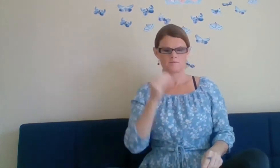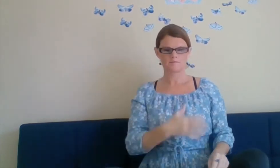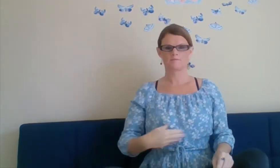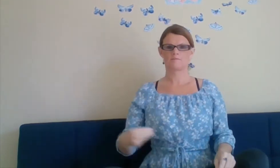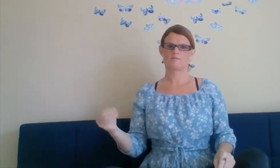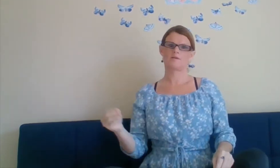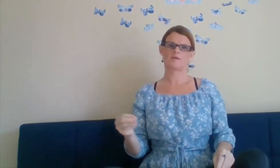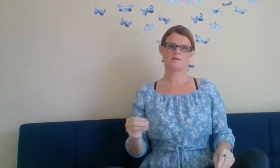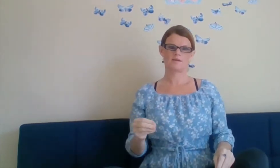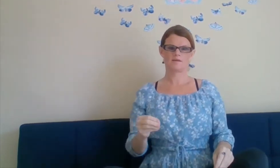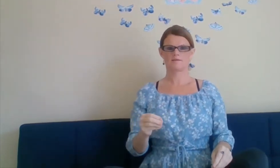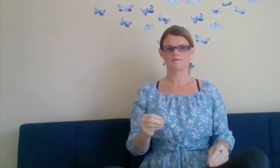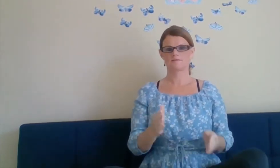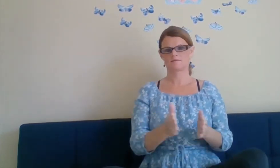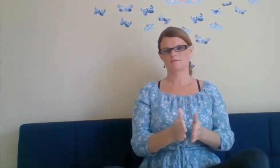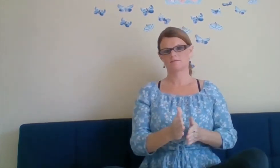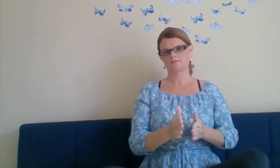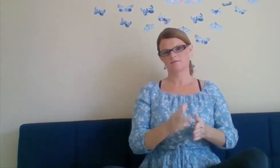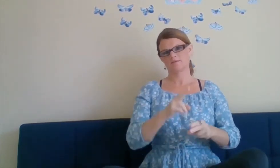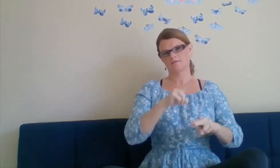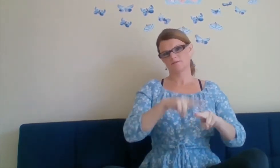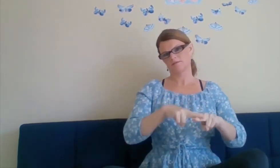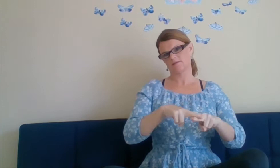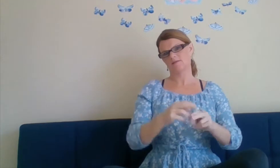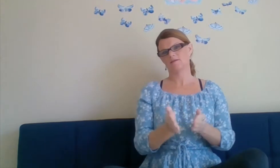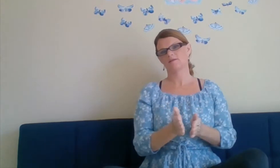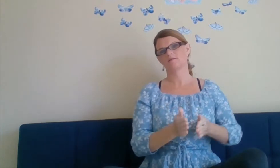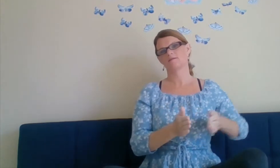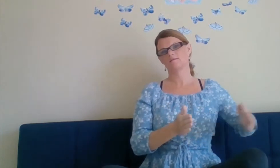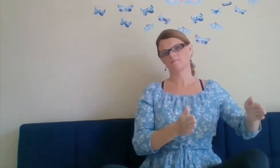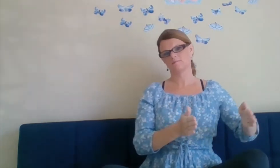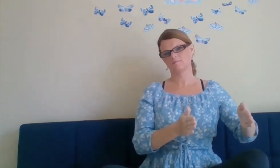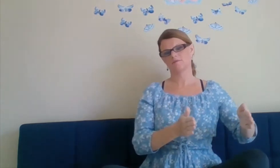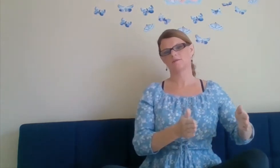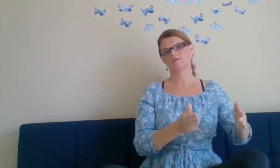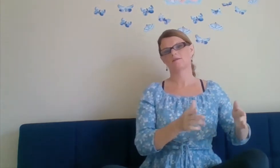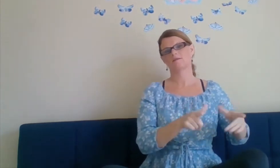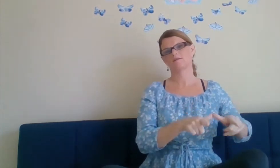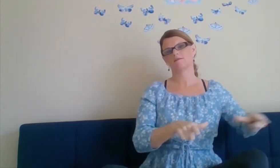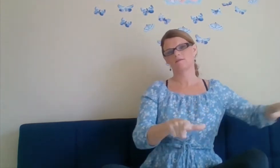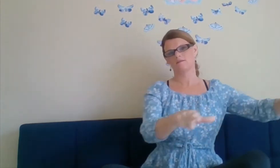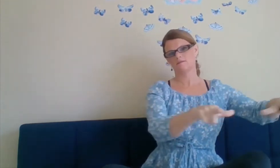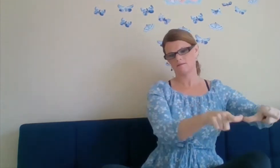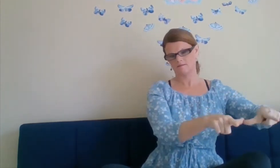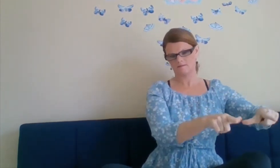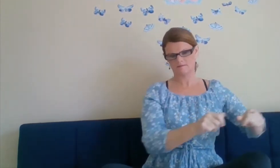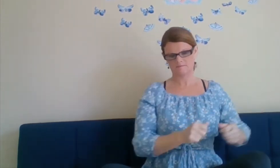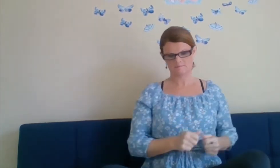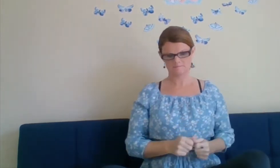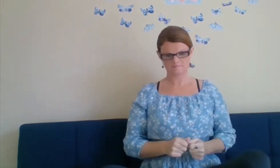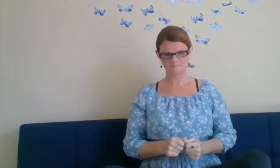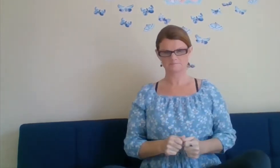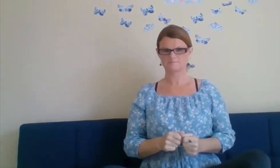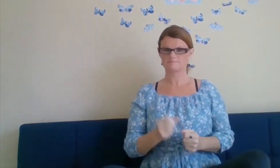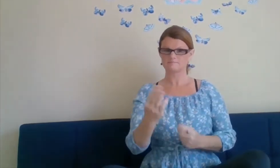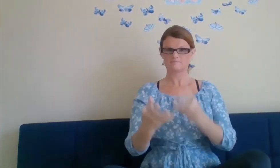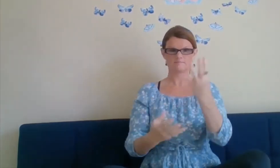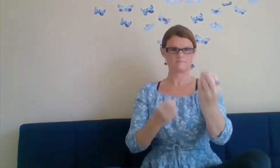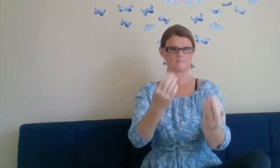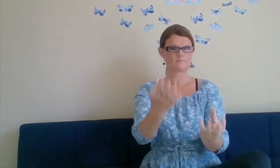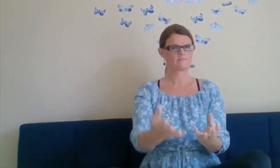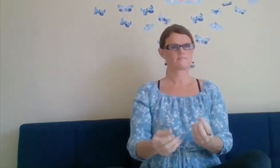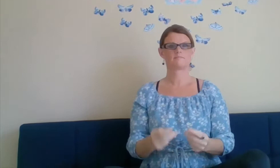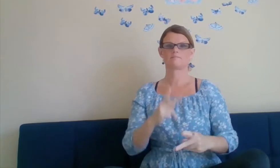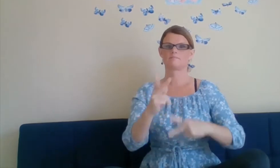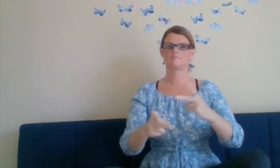sat next to the lake. Many, many people